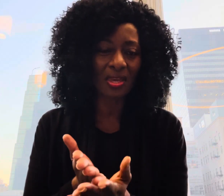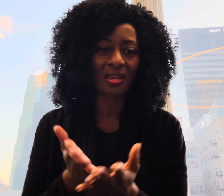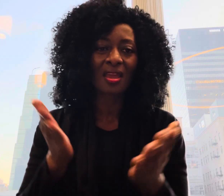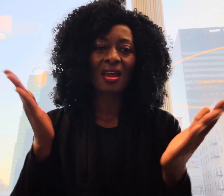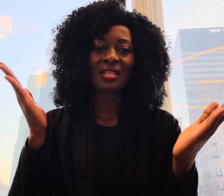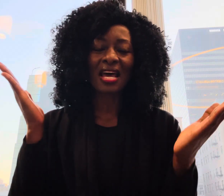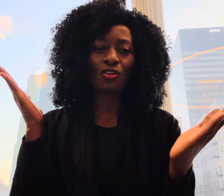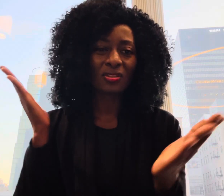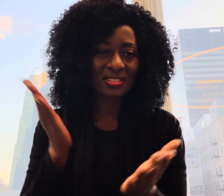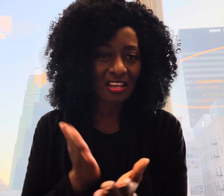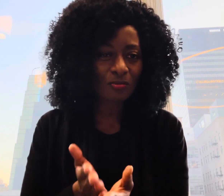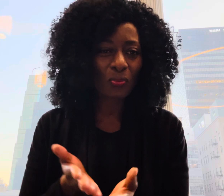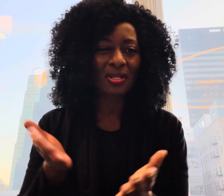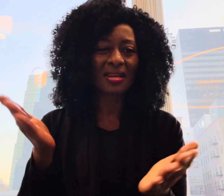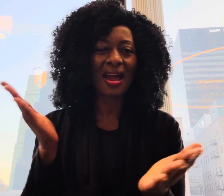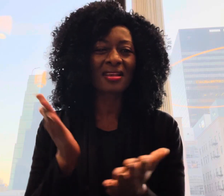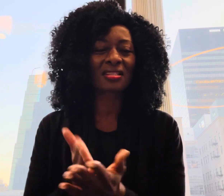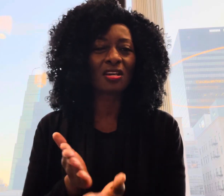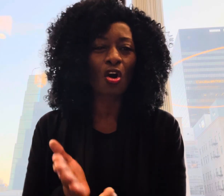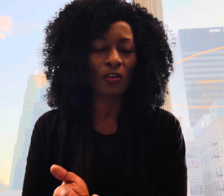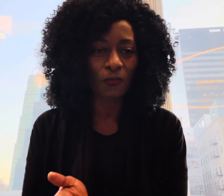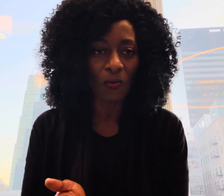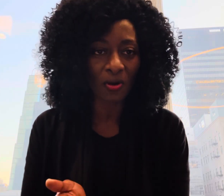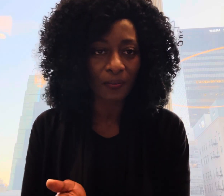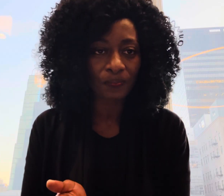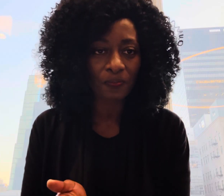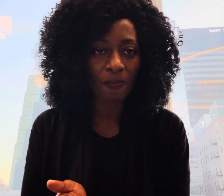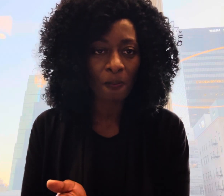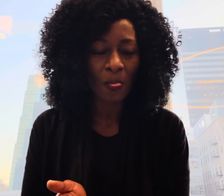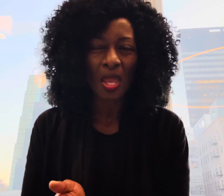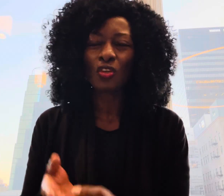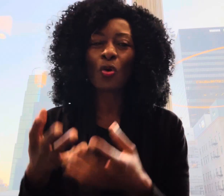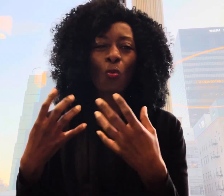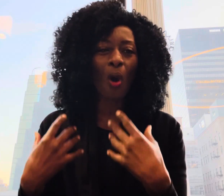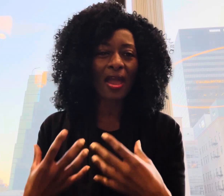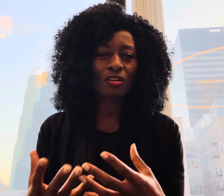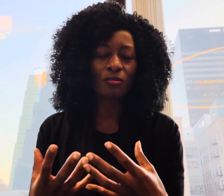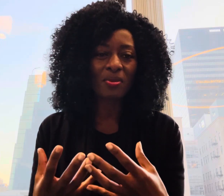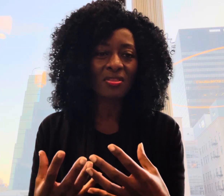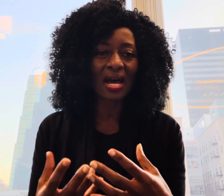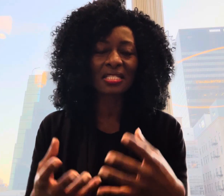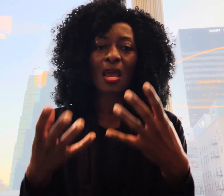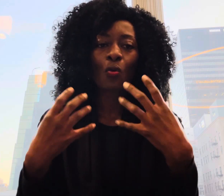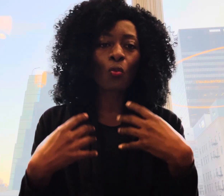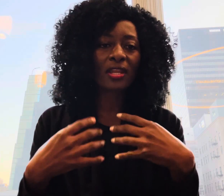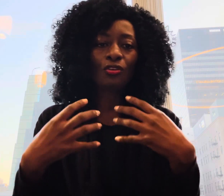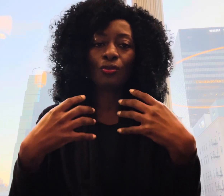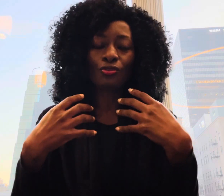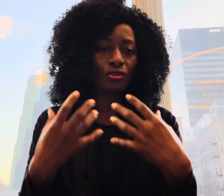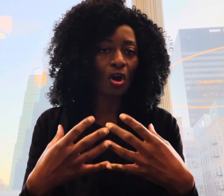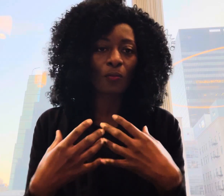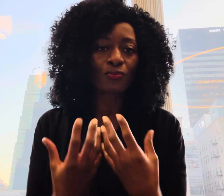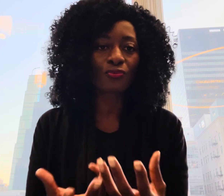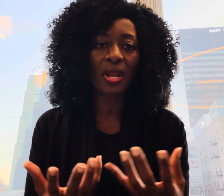that you're desperately asking god for your why could be that when you do not pray